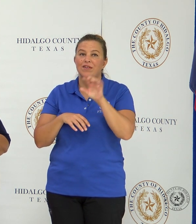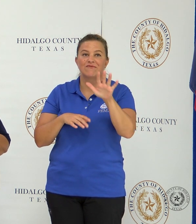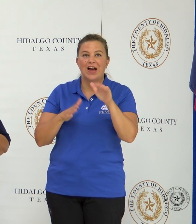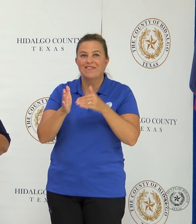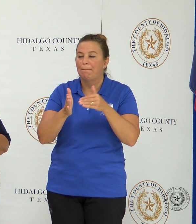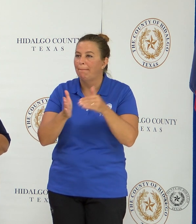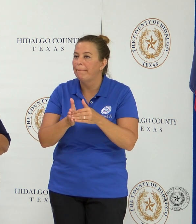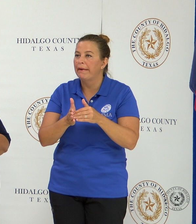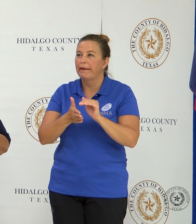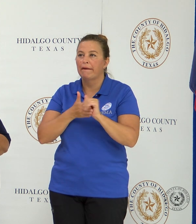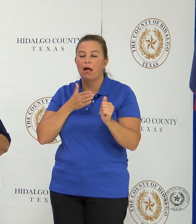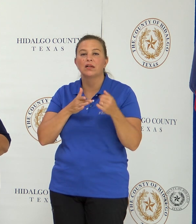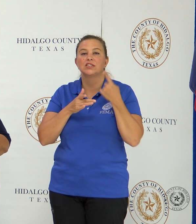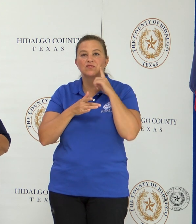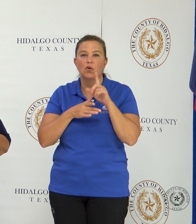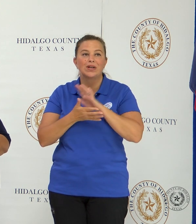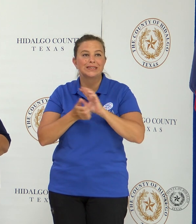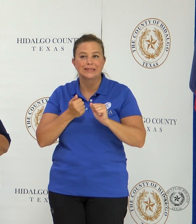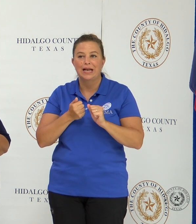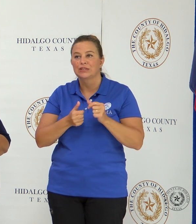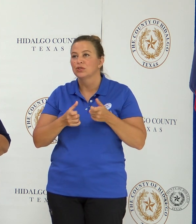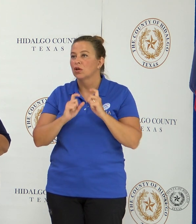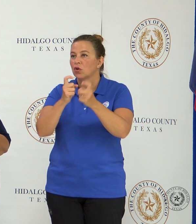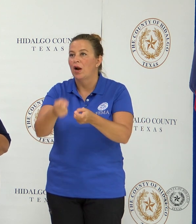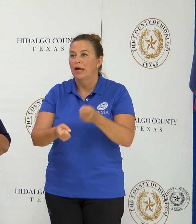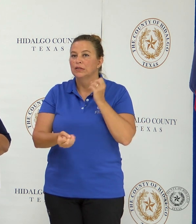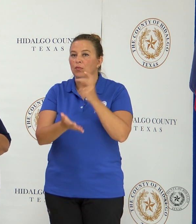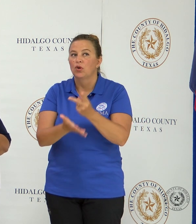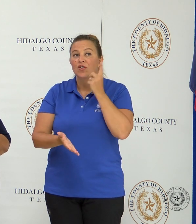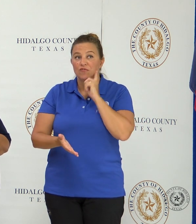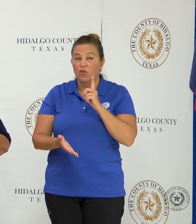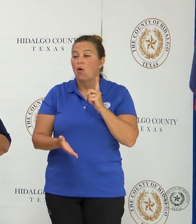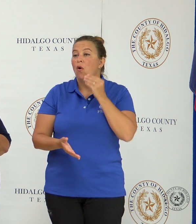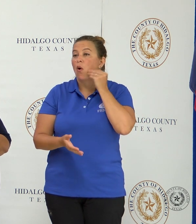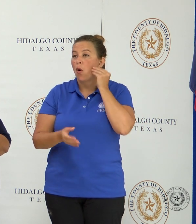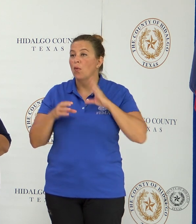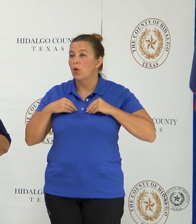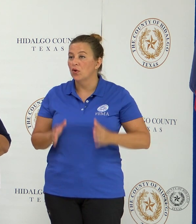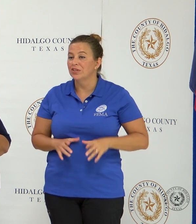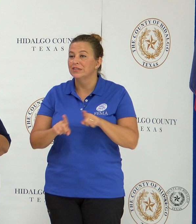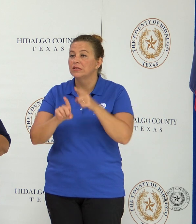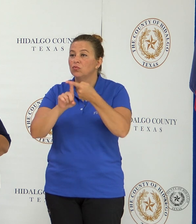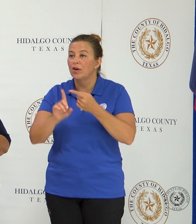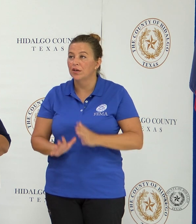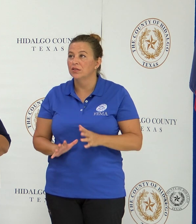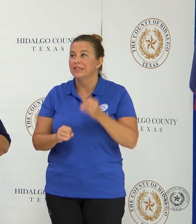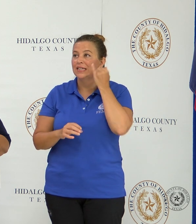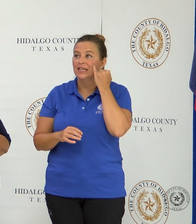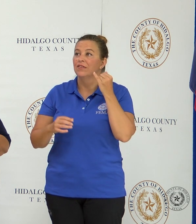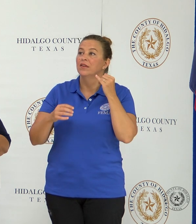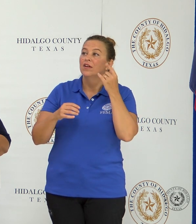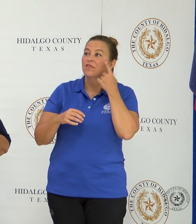in disaster grants have been approved for Texas homeowners and renters who sustain uninsured and underinsured